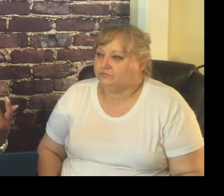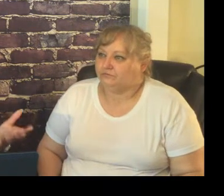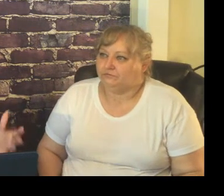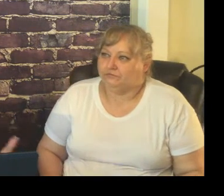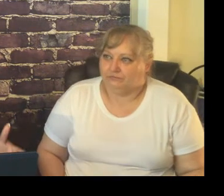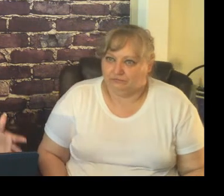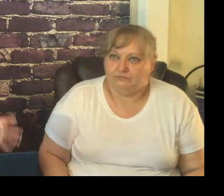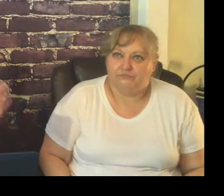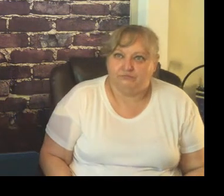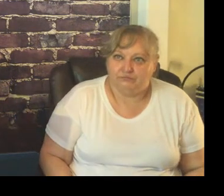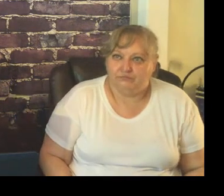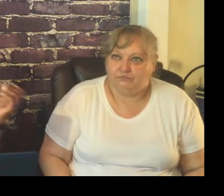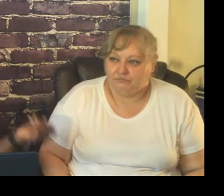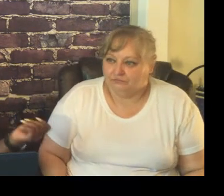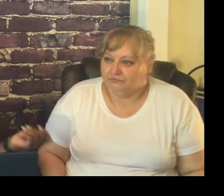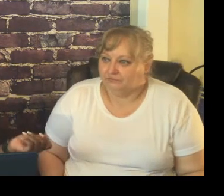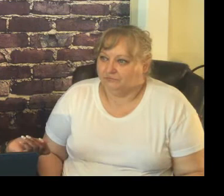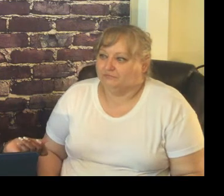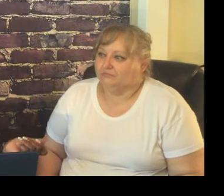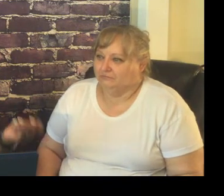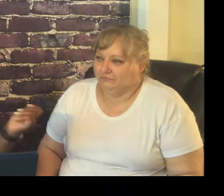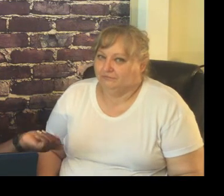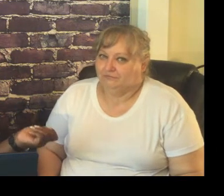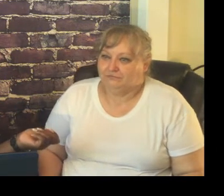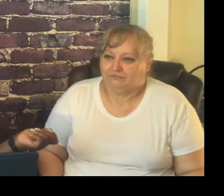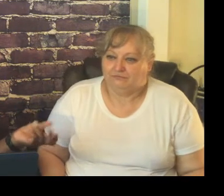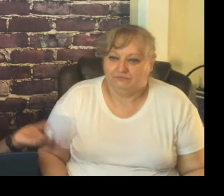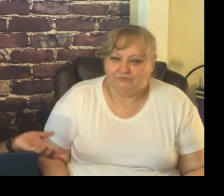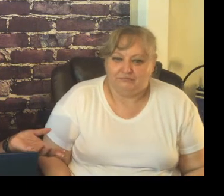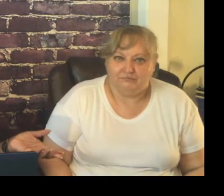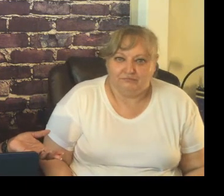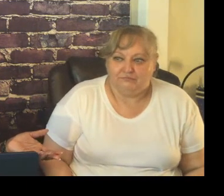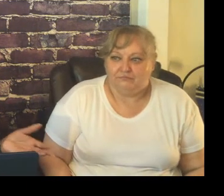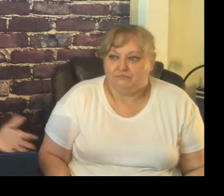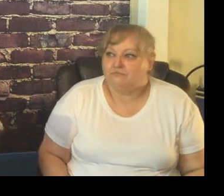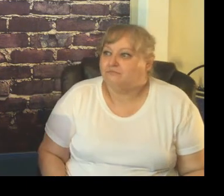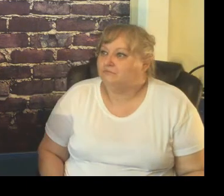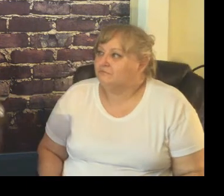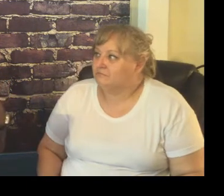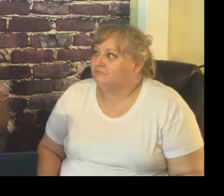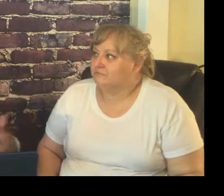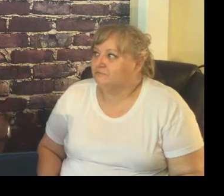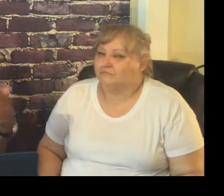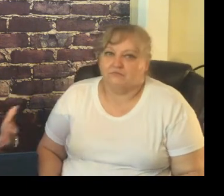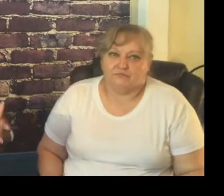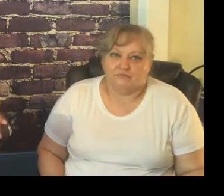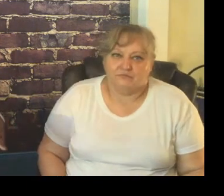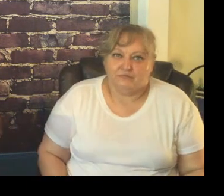look up and she's going to talk to you about some of those things that are out there but there's no reason for a